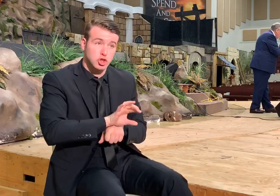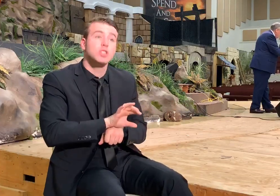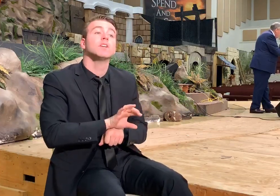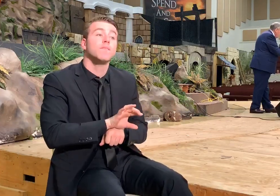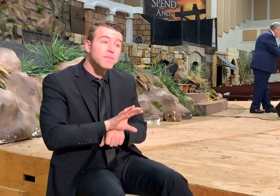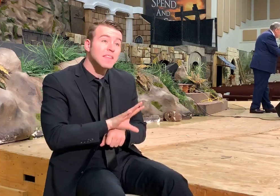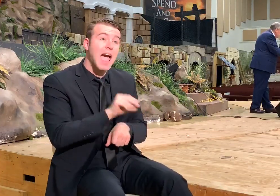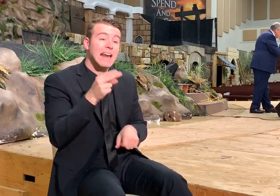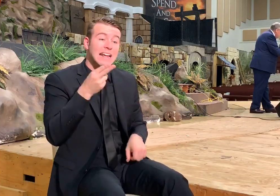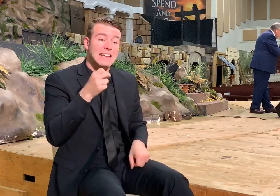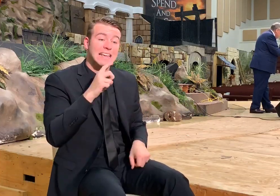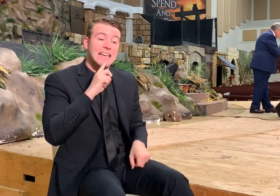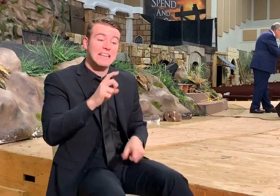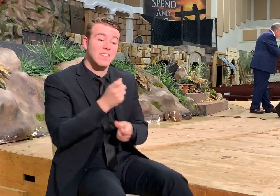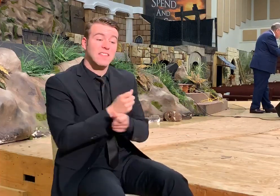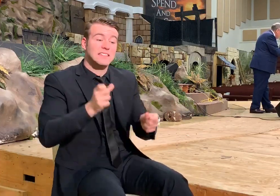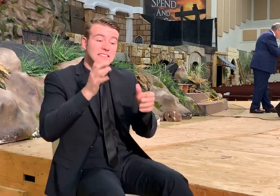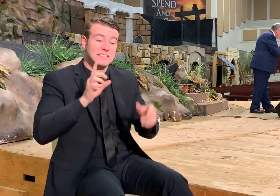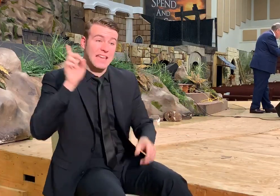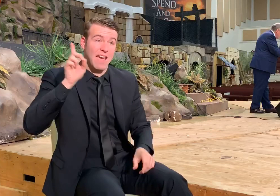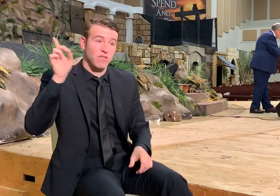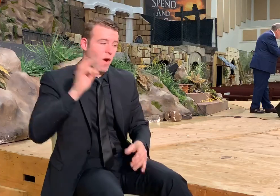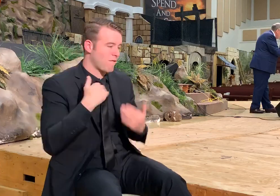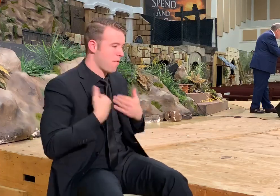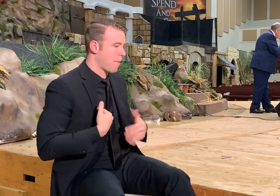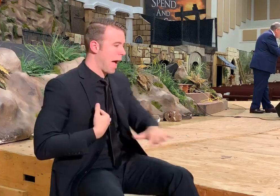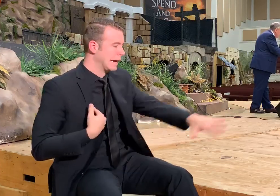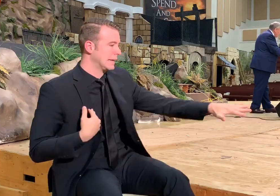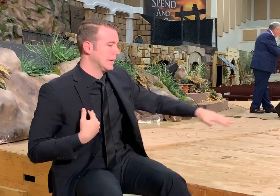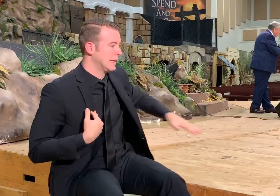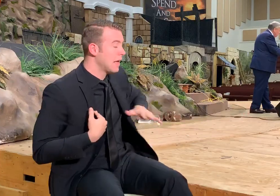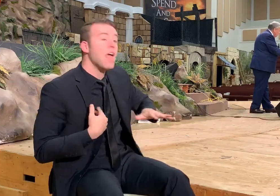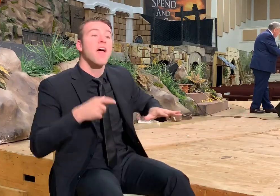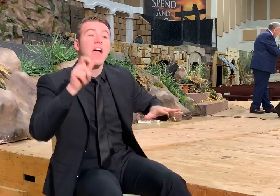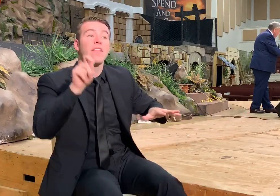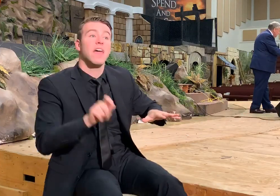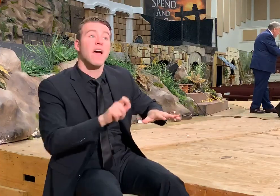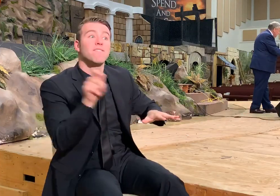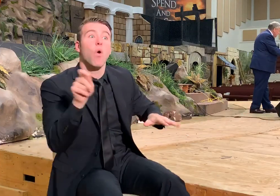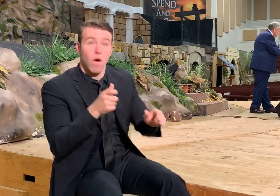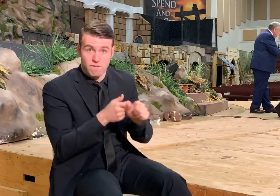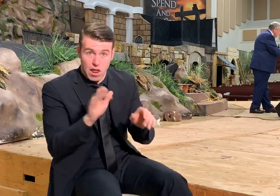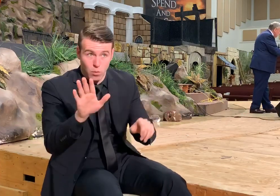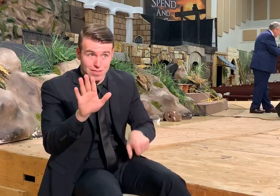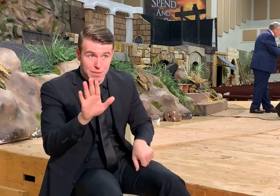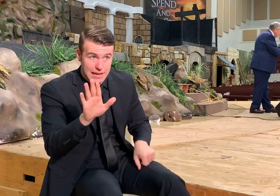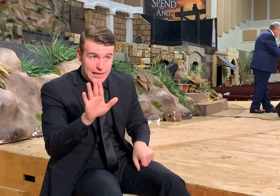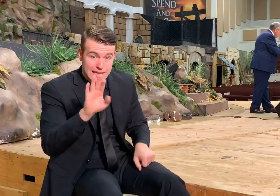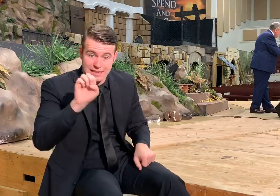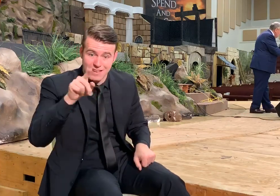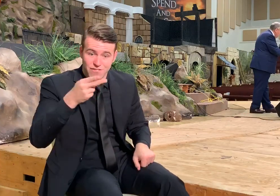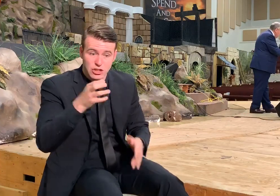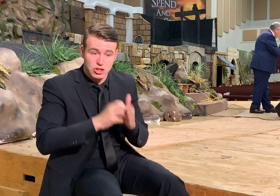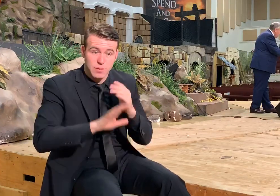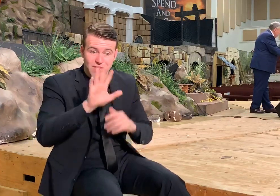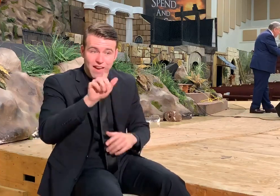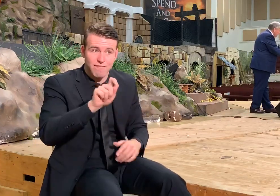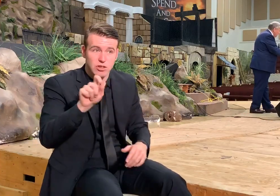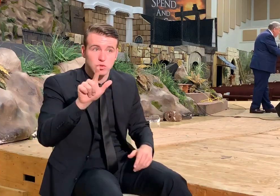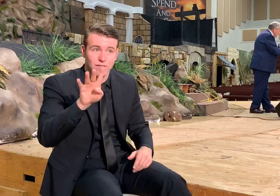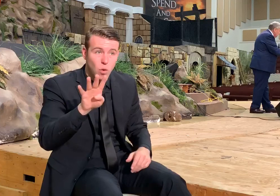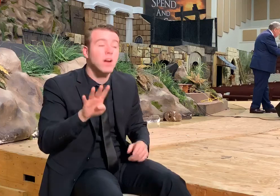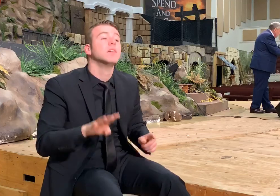and he is the savior of the body. Therefore, follow with me here. This is Ephesians 5, 24.